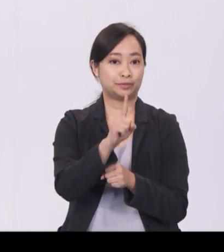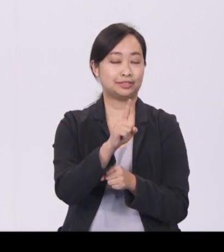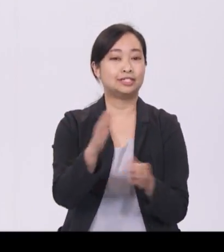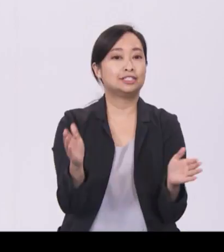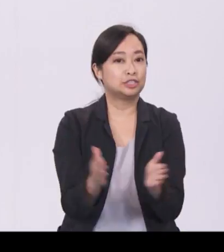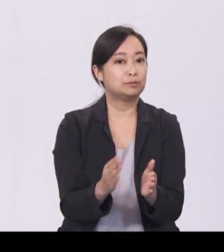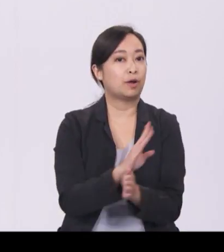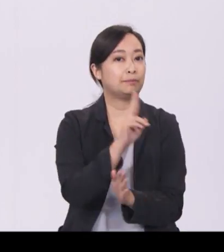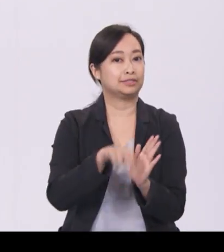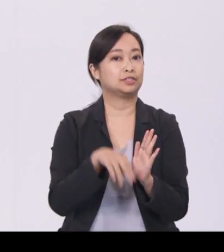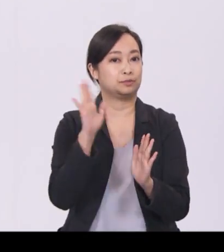more from this measure.